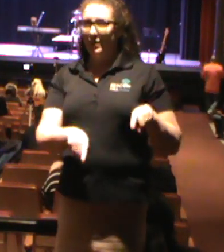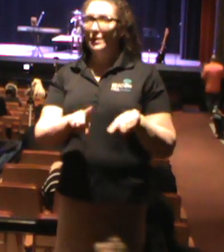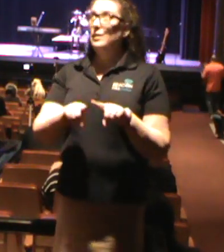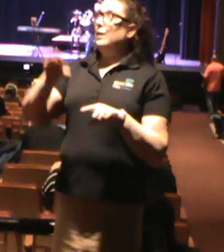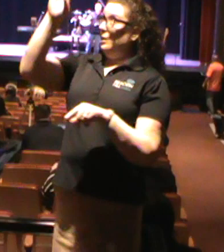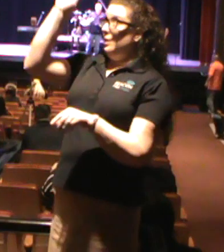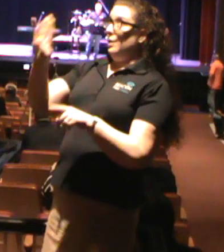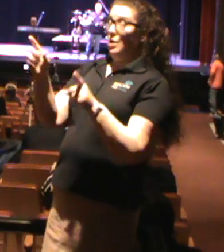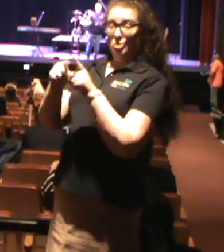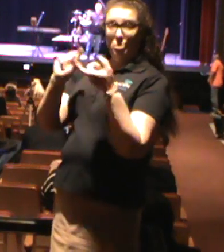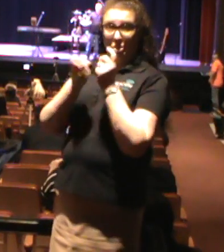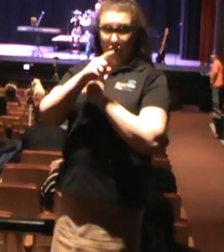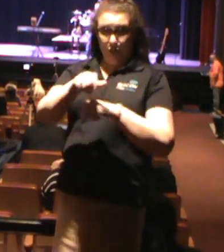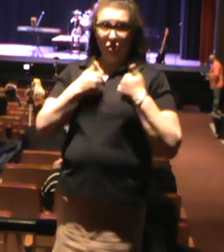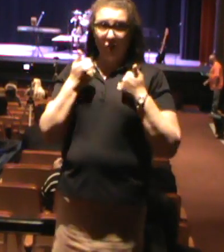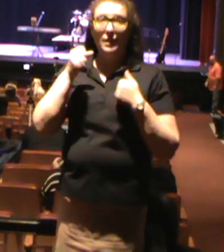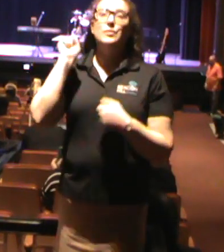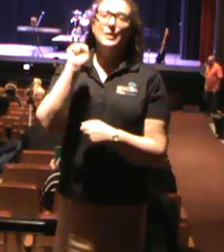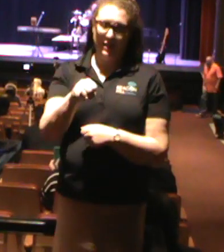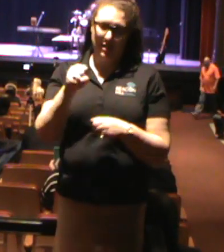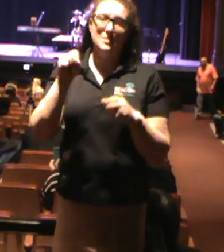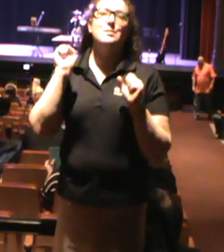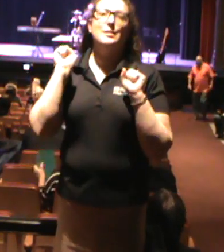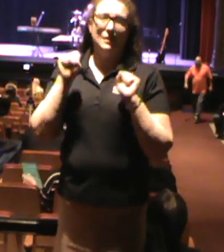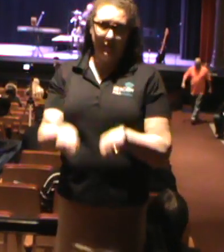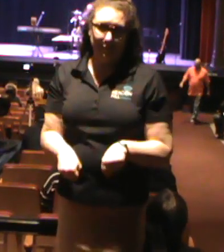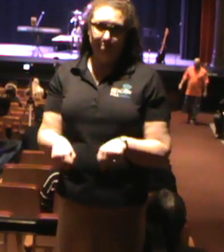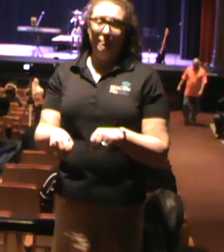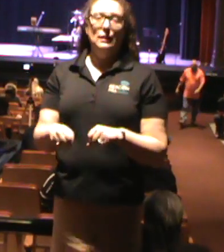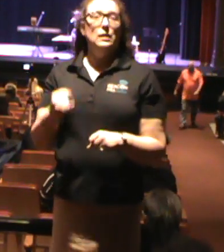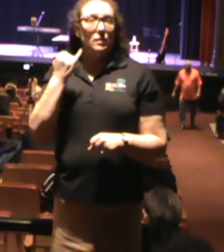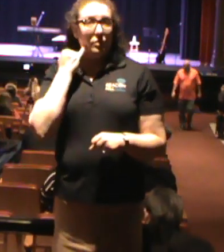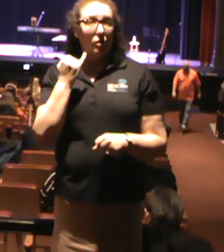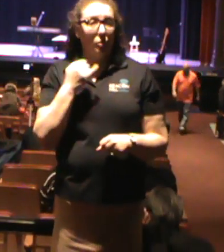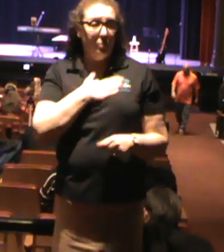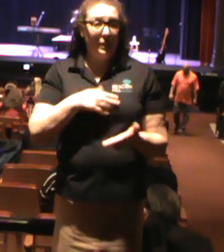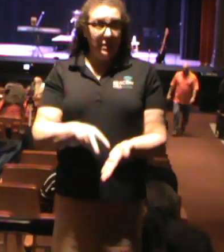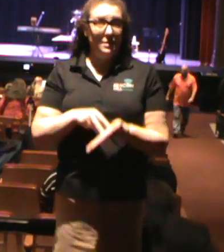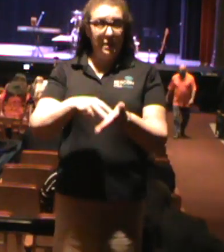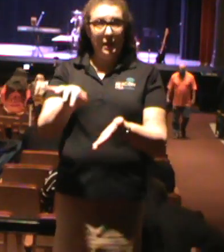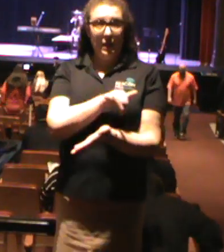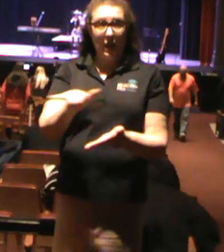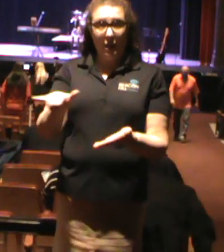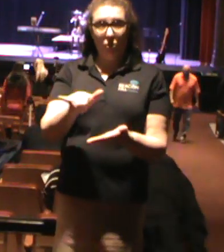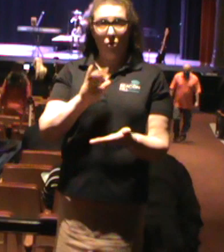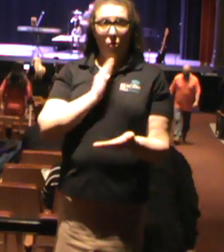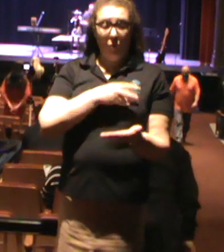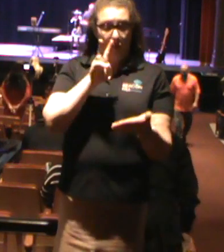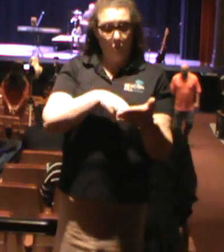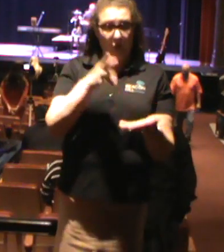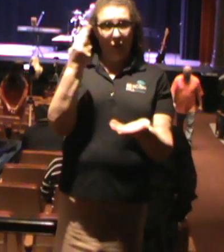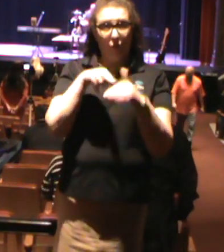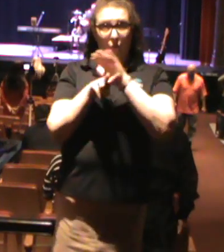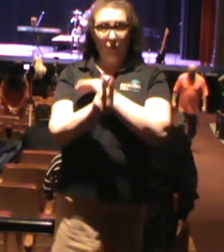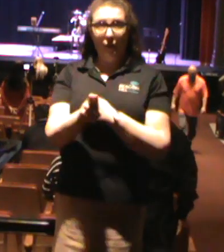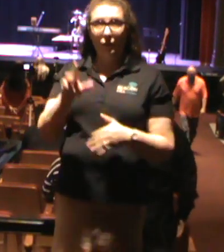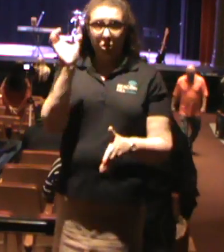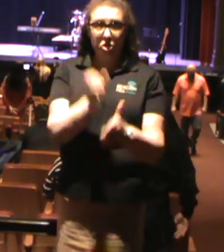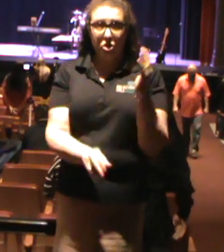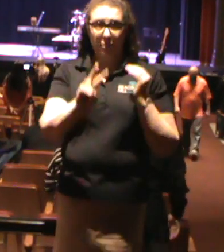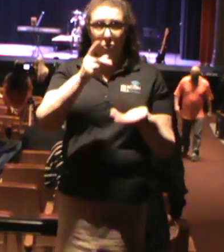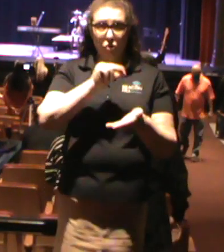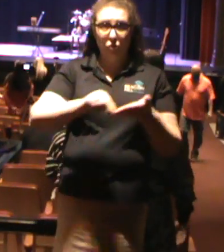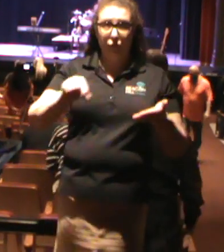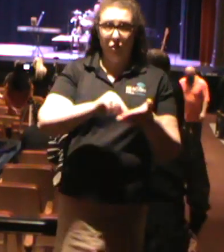infallible Word of God. If you're able, please stand now as we read God's Holy Word, Revelation 2,